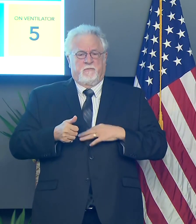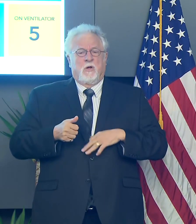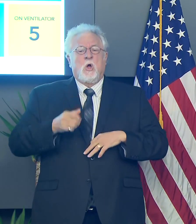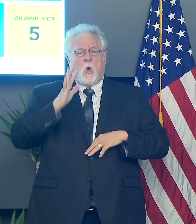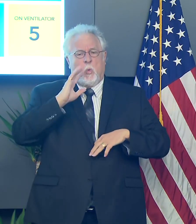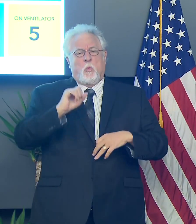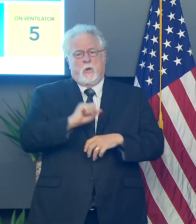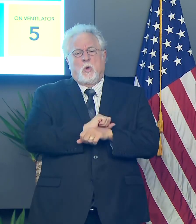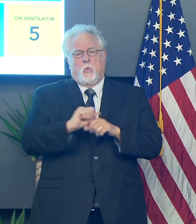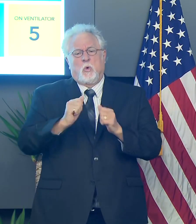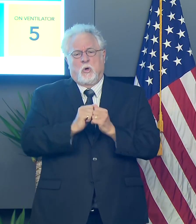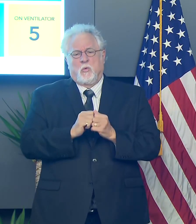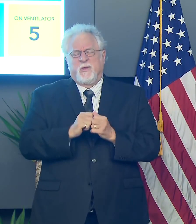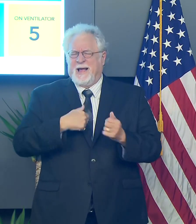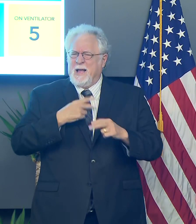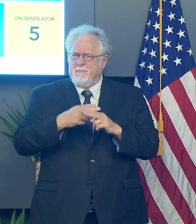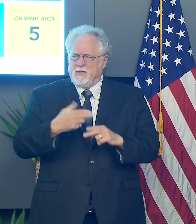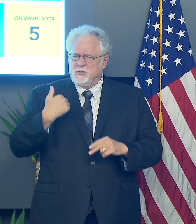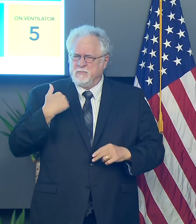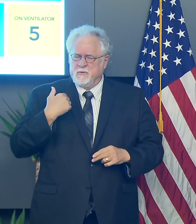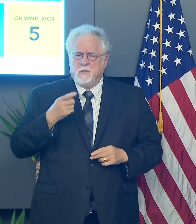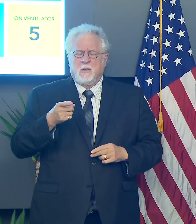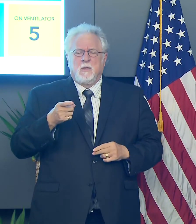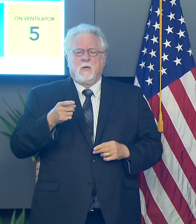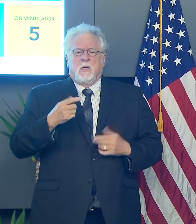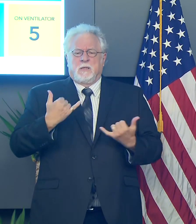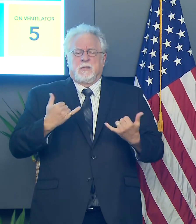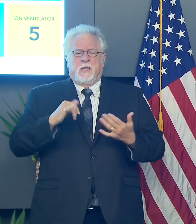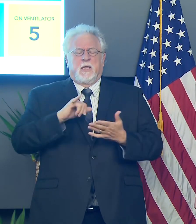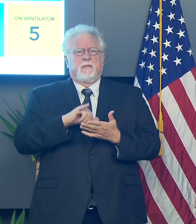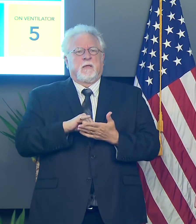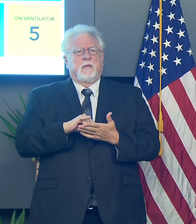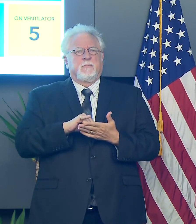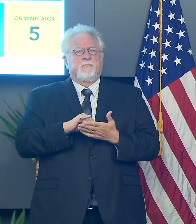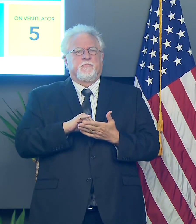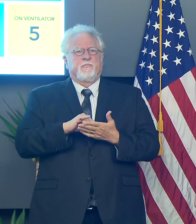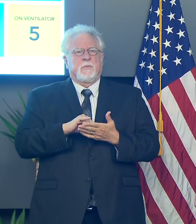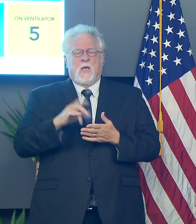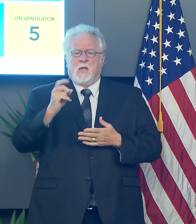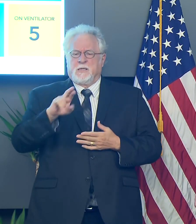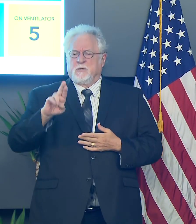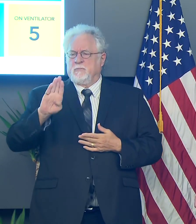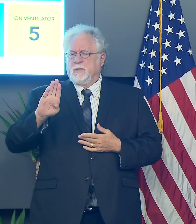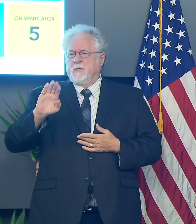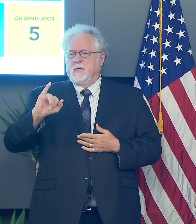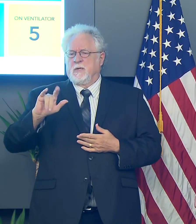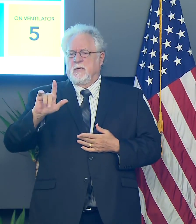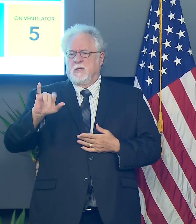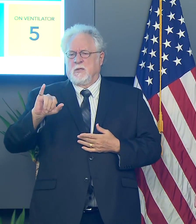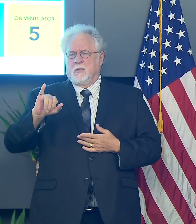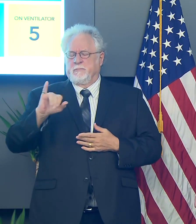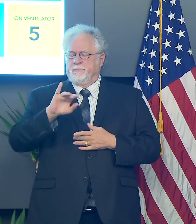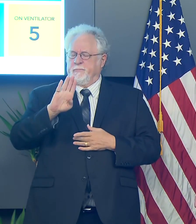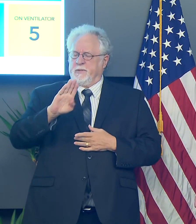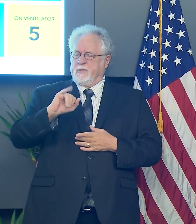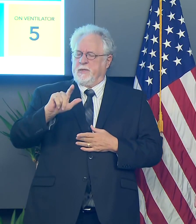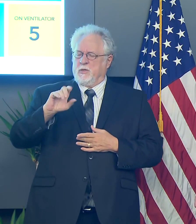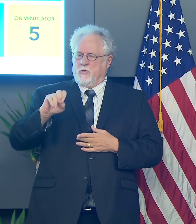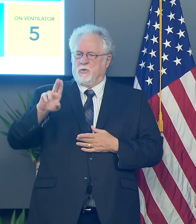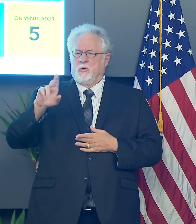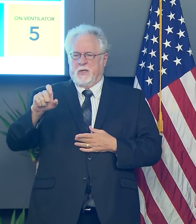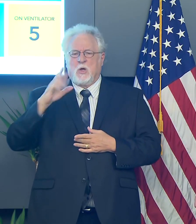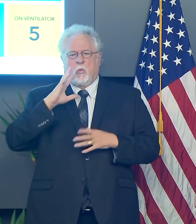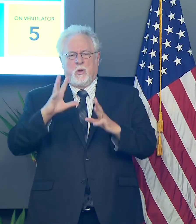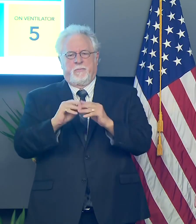we're going to be working with, and I think I mentioned it earlier, uh, today, that Dr. BU, uh, is going to be with, uh,